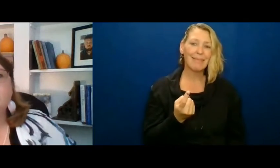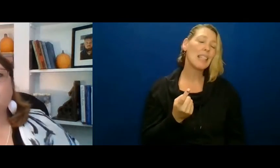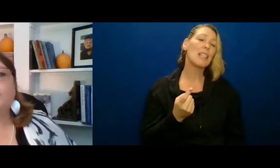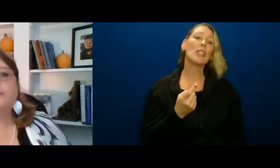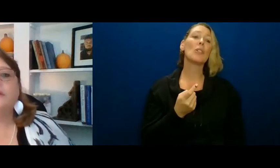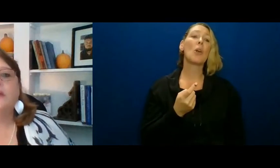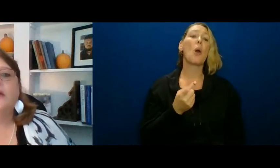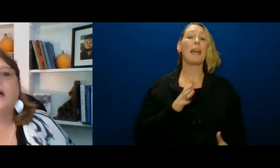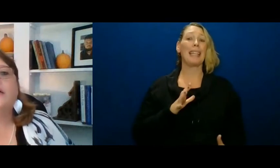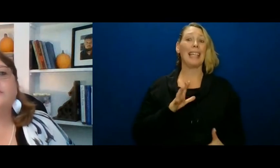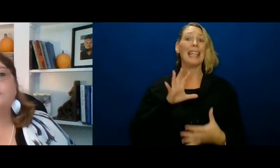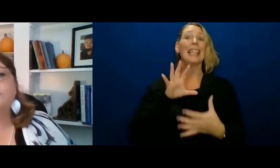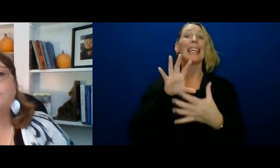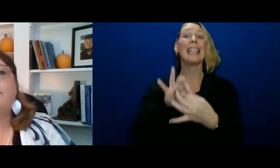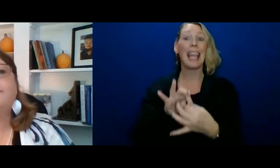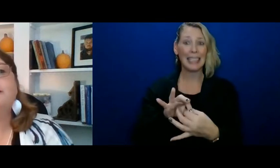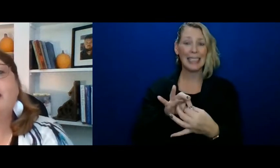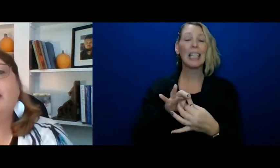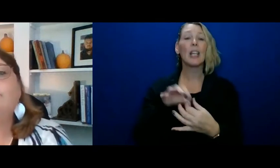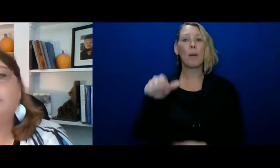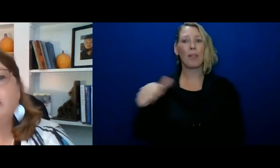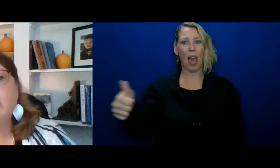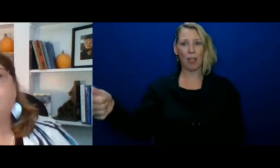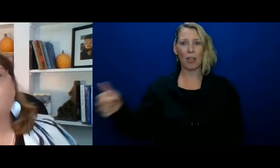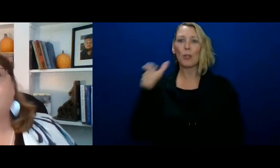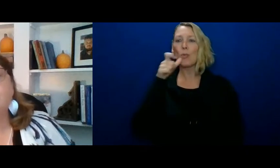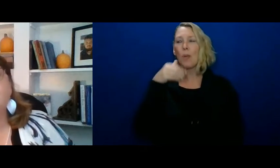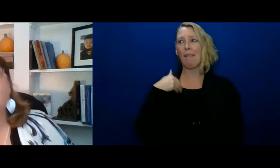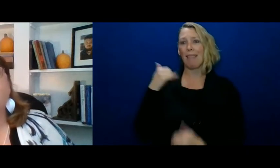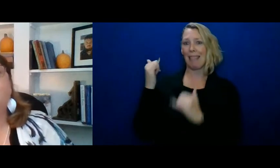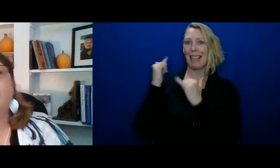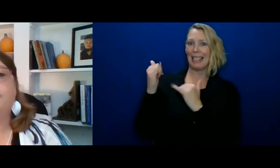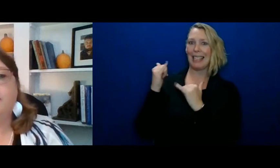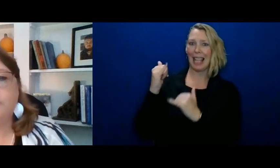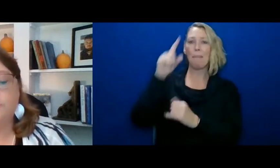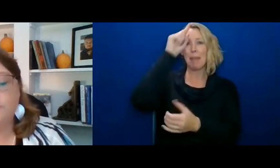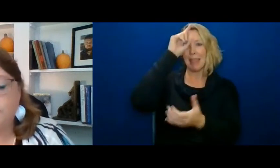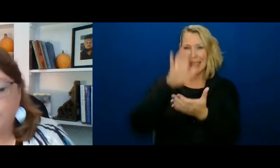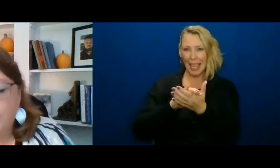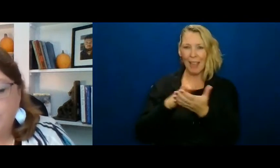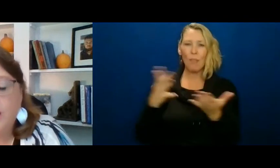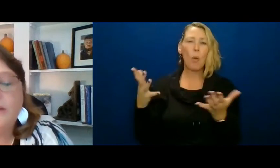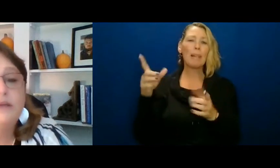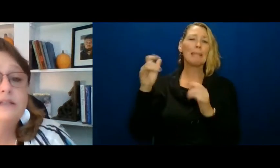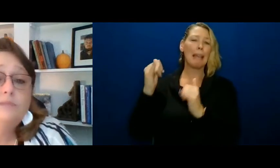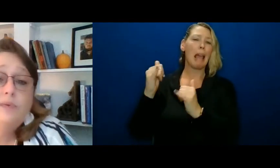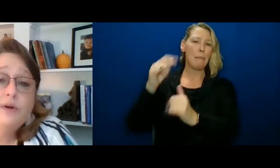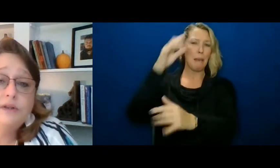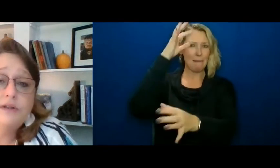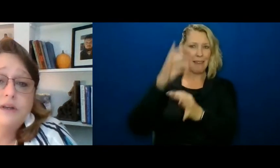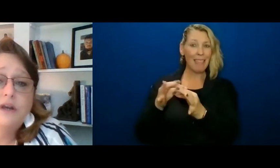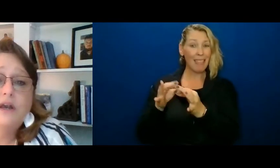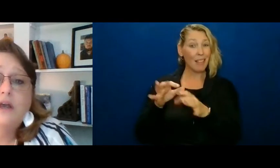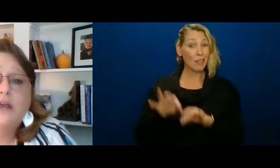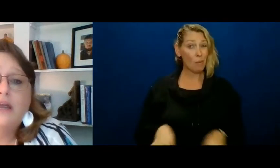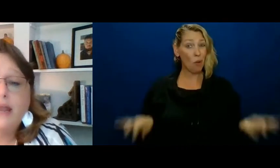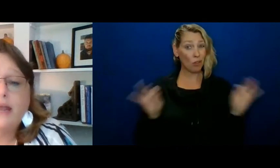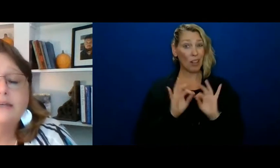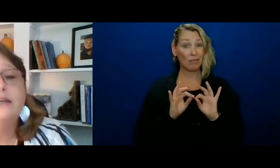connected with others who have the same belief or the same faith that you do is important.